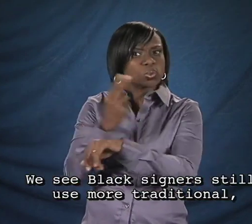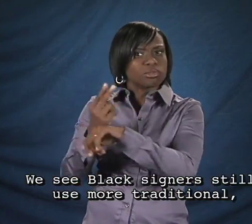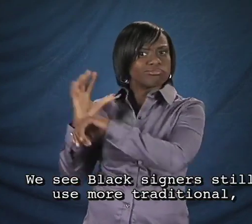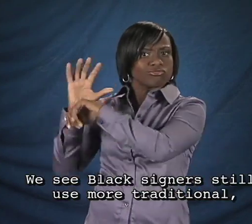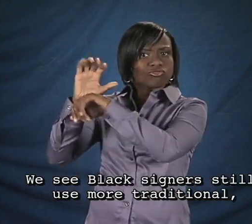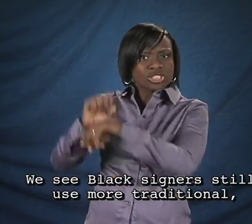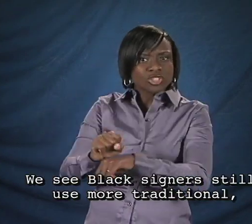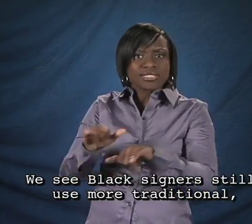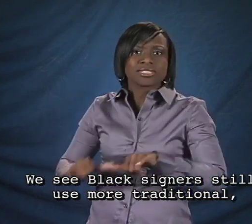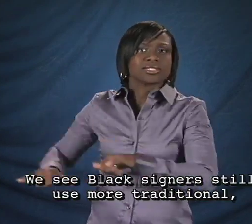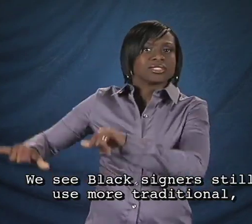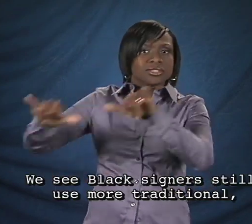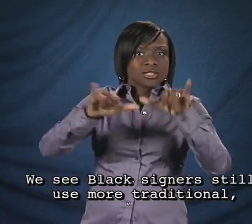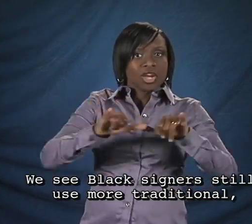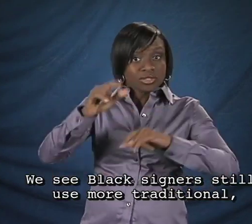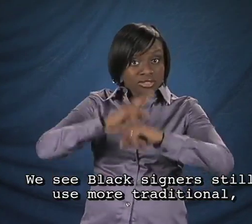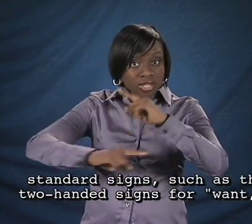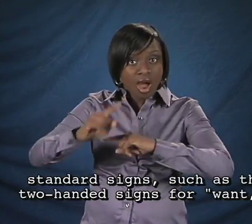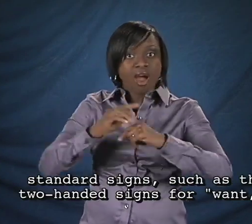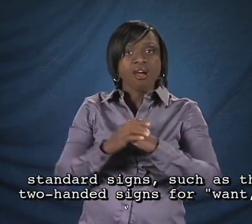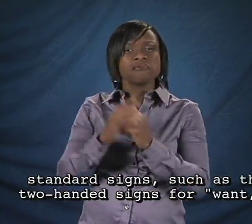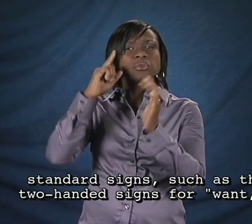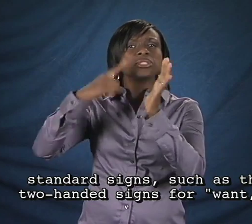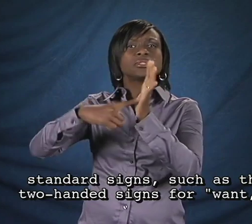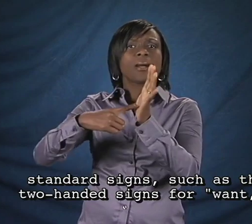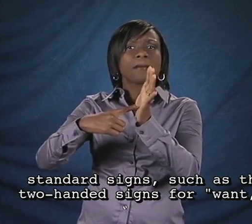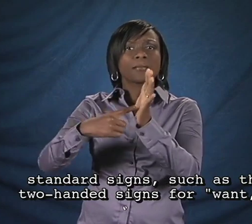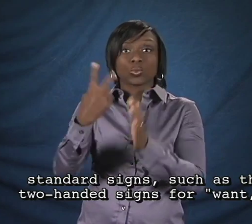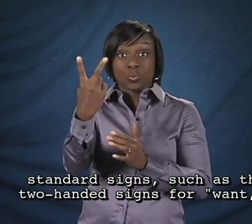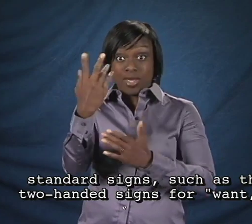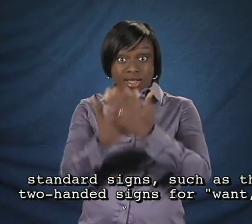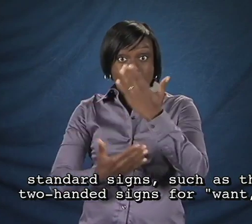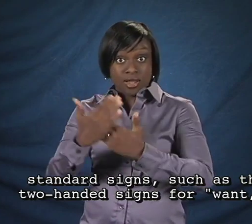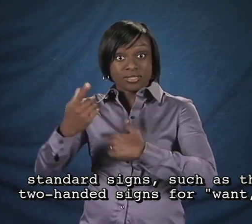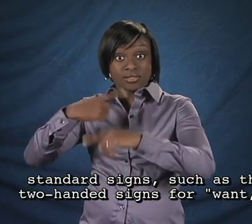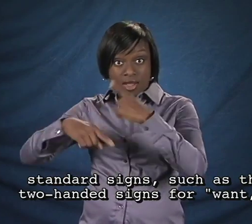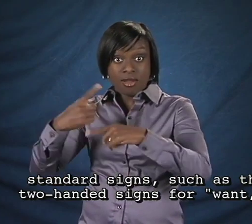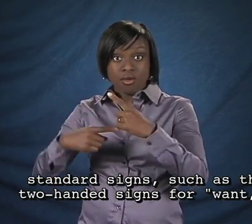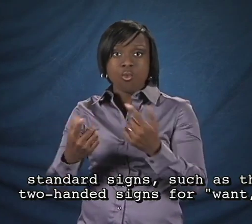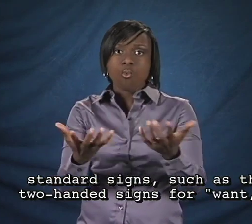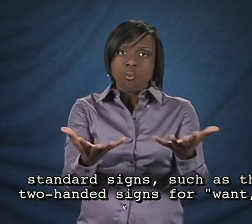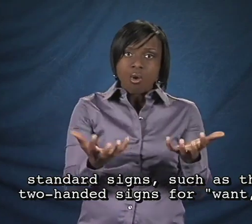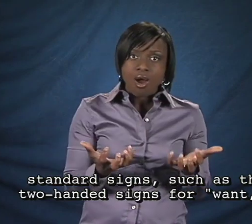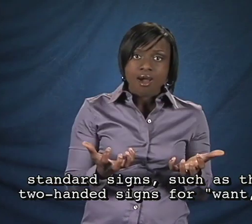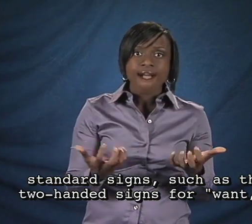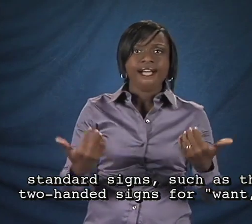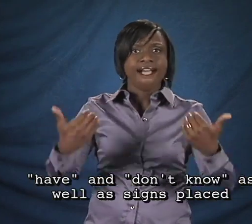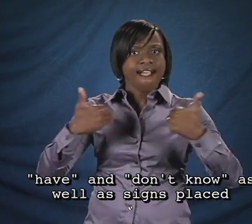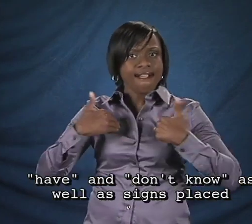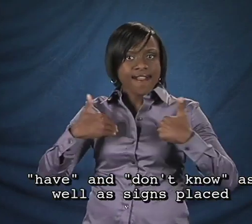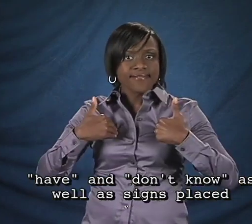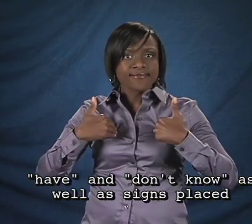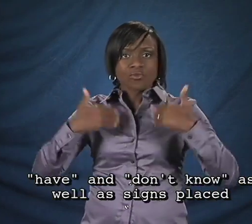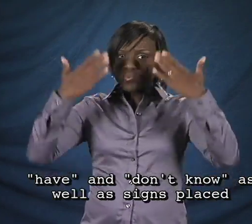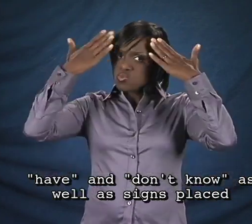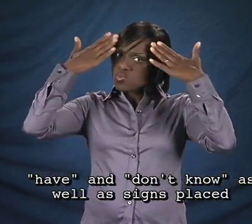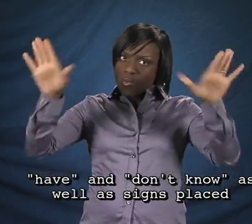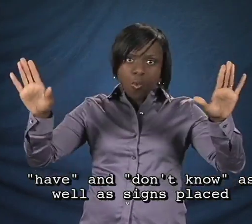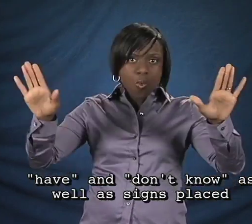see Black signers still use more traditional, standard signs, such as the two-handed signs for want, have, and don't